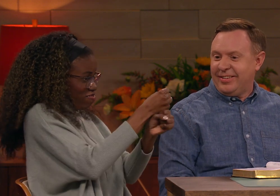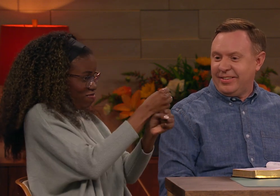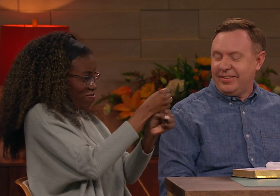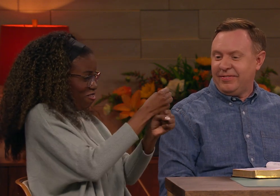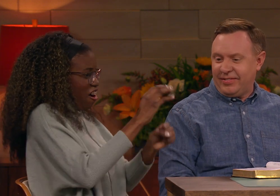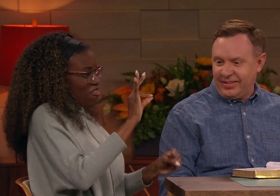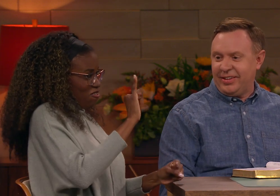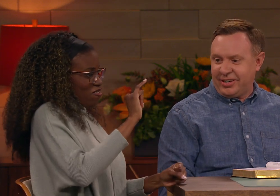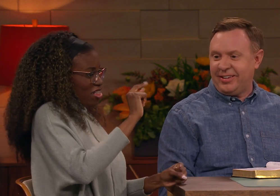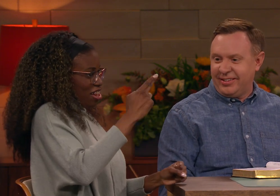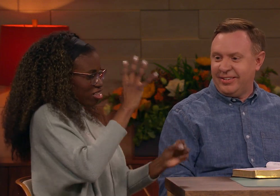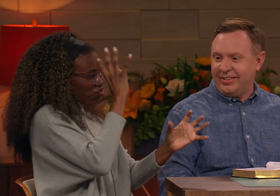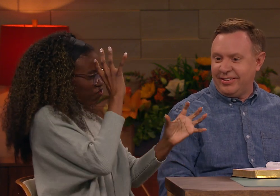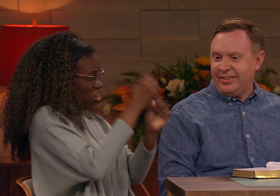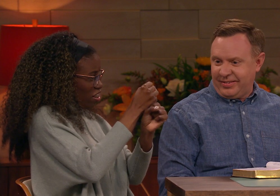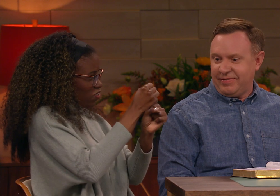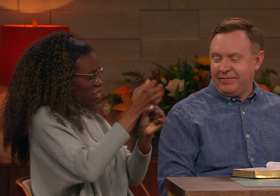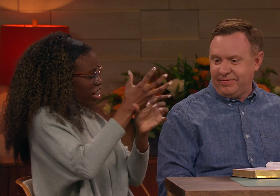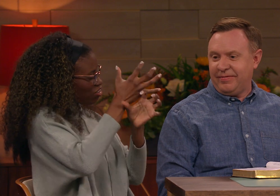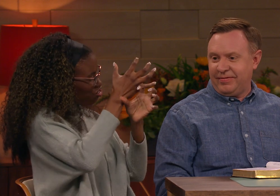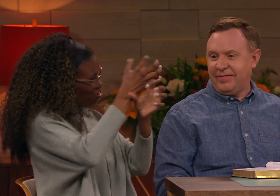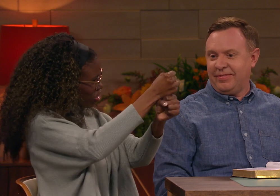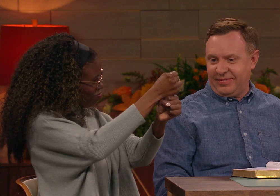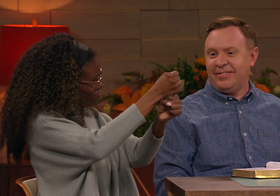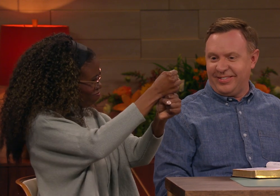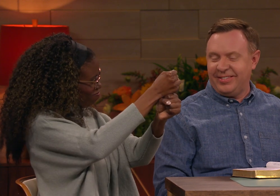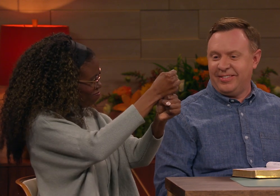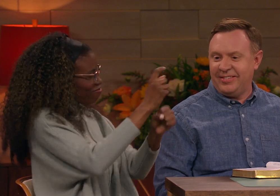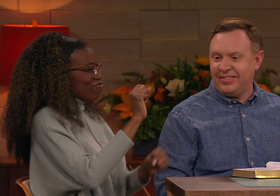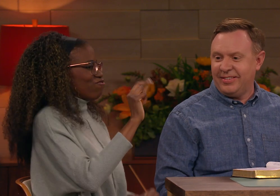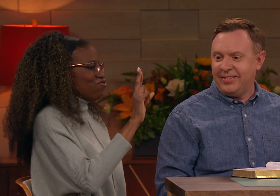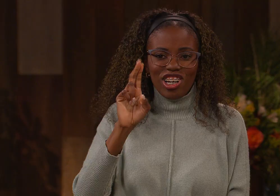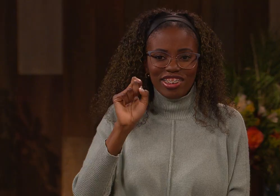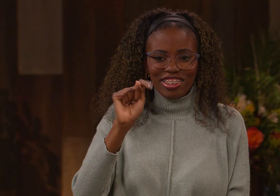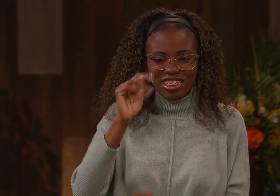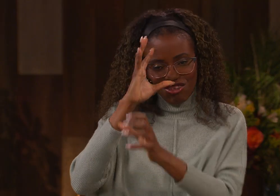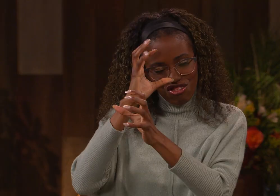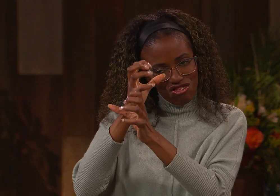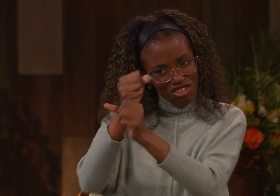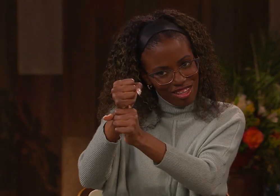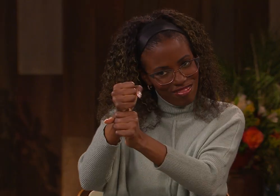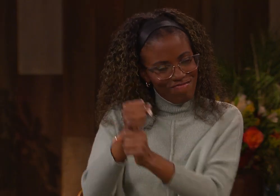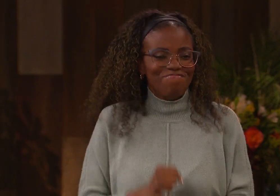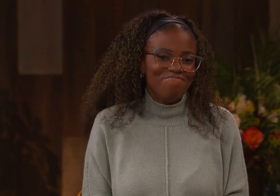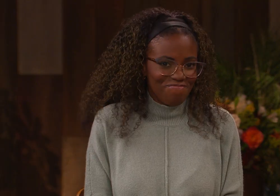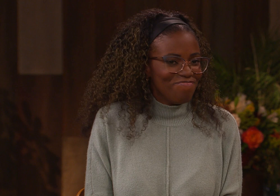this is faith. It kind of starts in your head and you come out here and then trust is very similar. It's just like this.